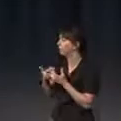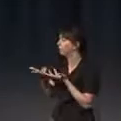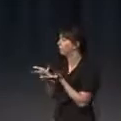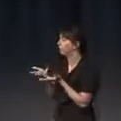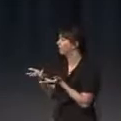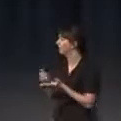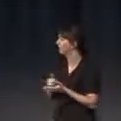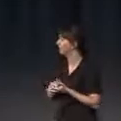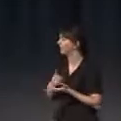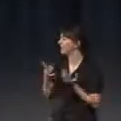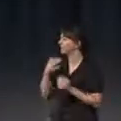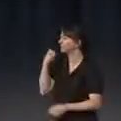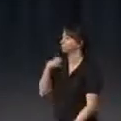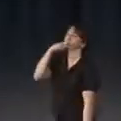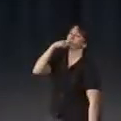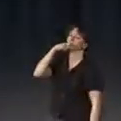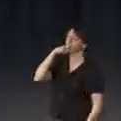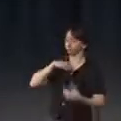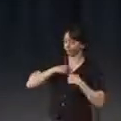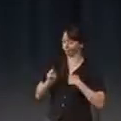Let me take it out from here. Okay.